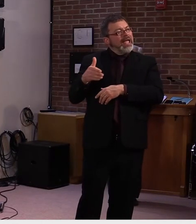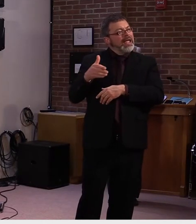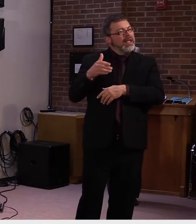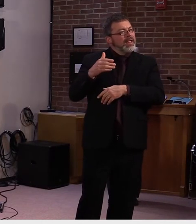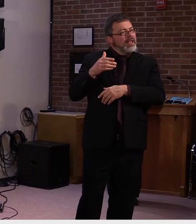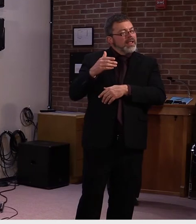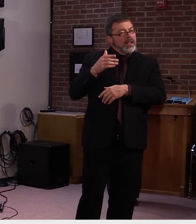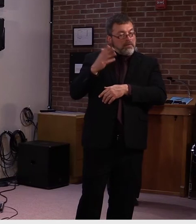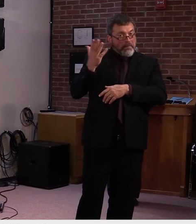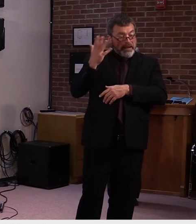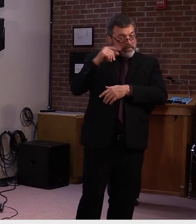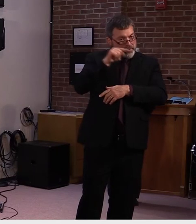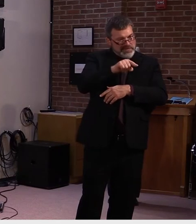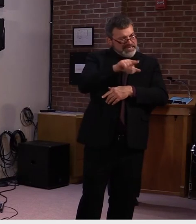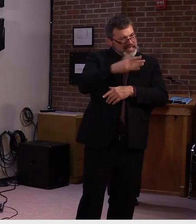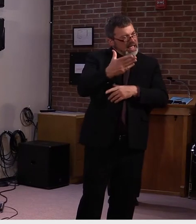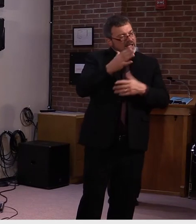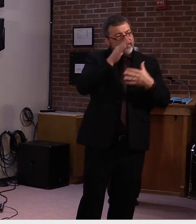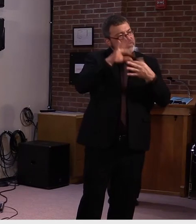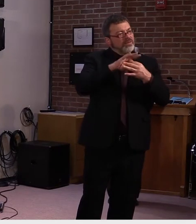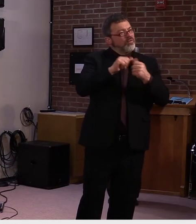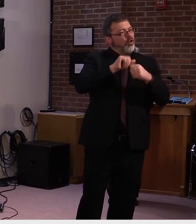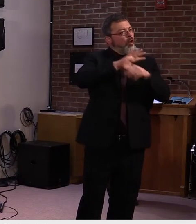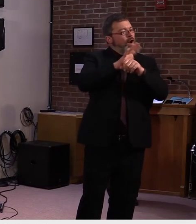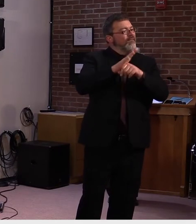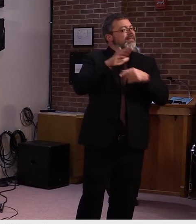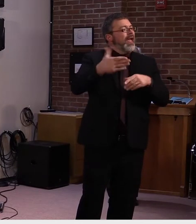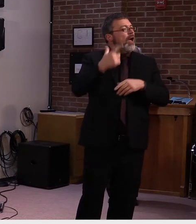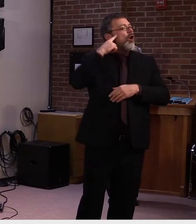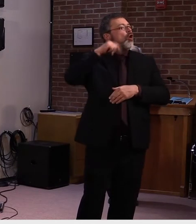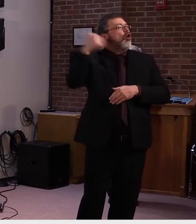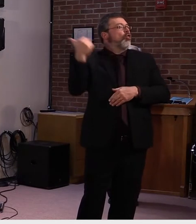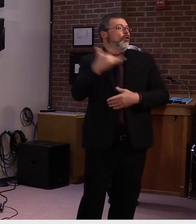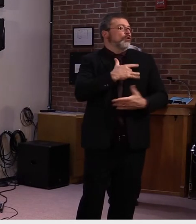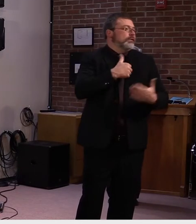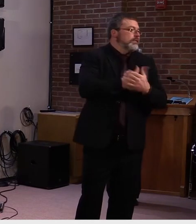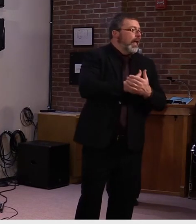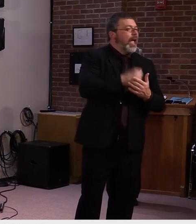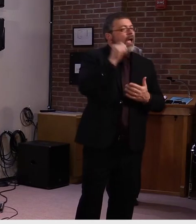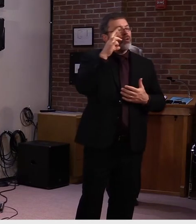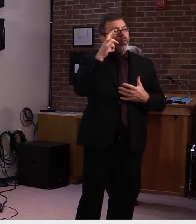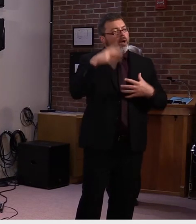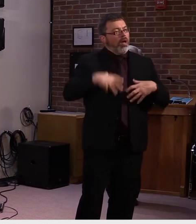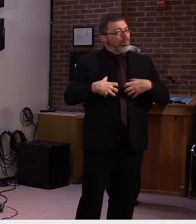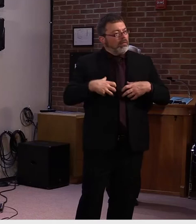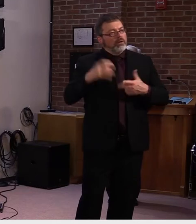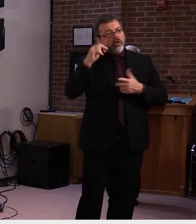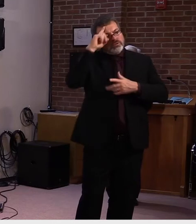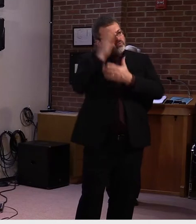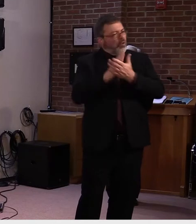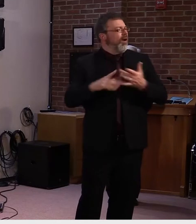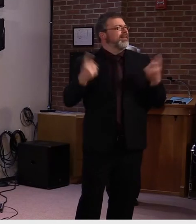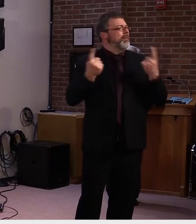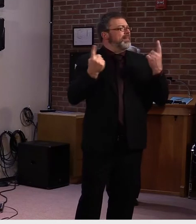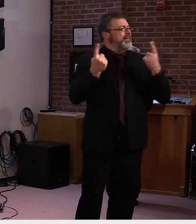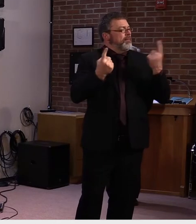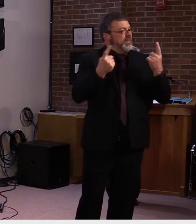population, you've got a lot of people passing away, I think, with other conditions that were serious.